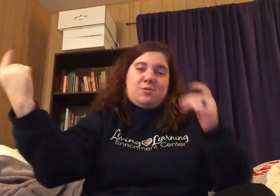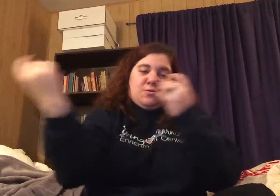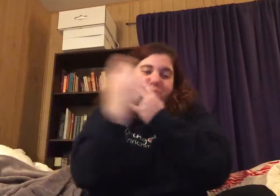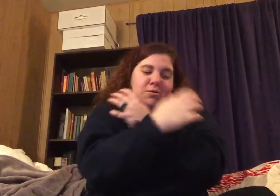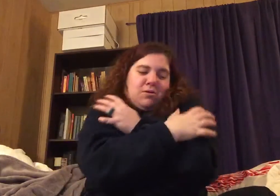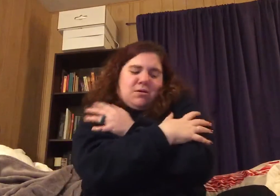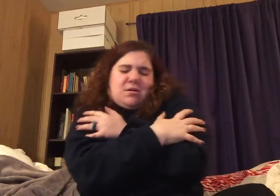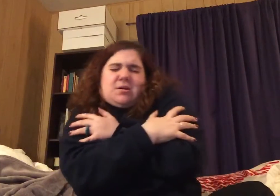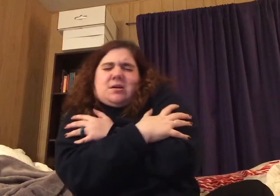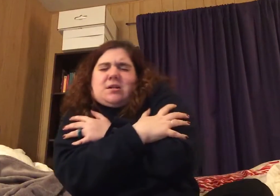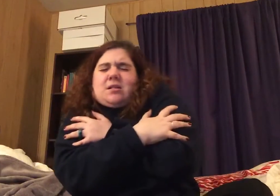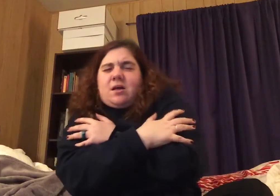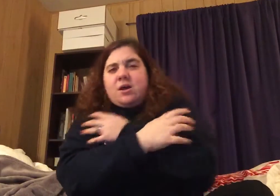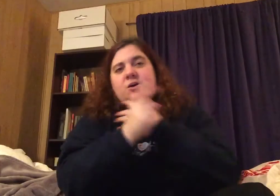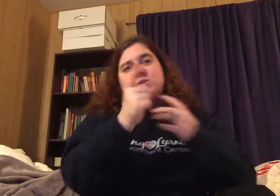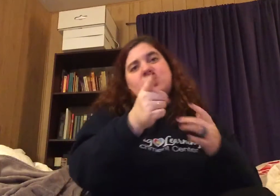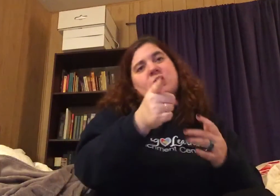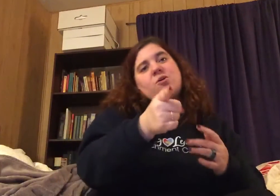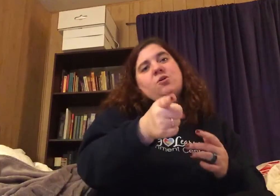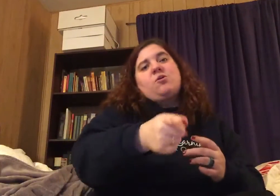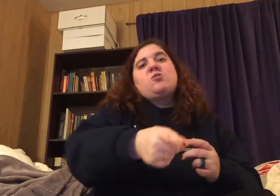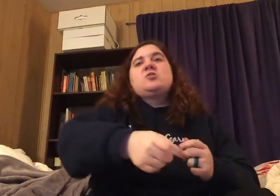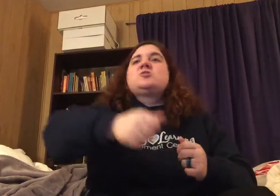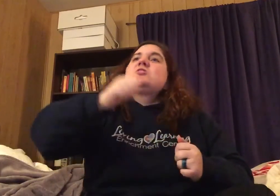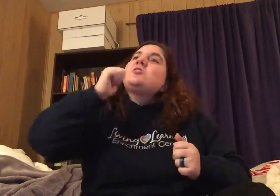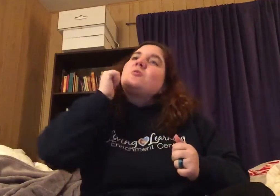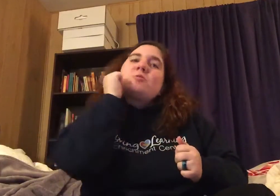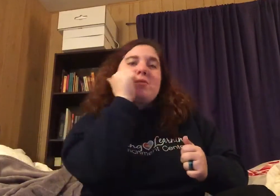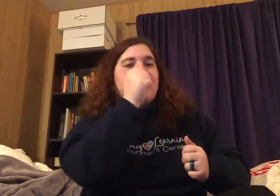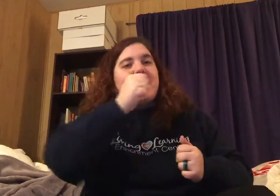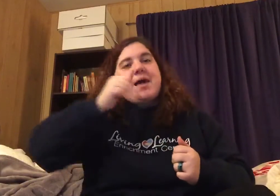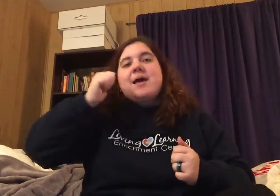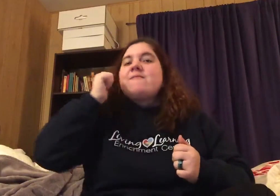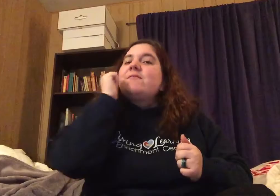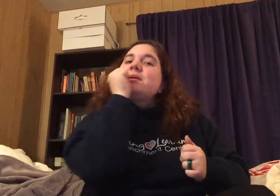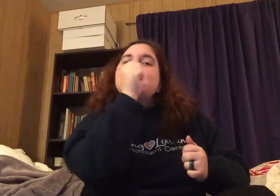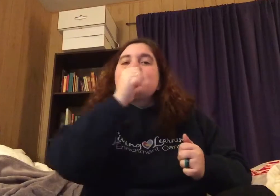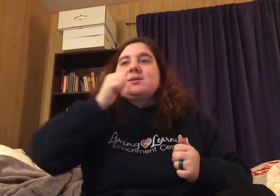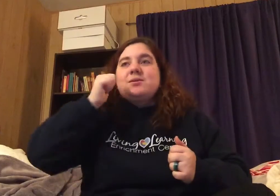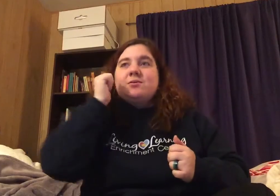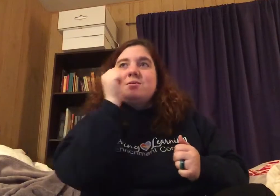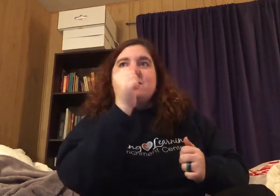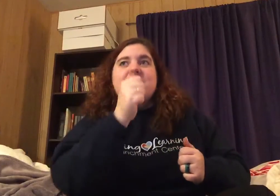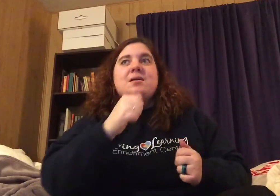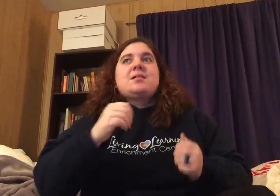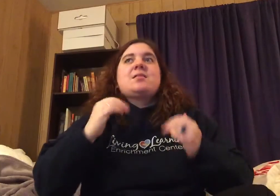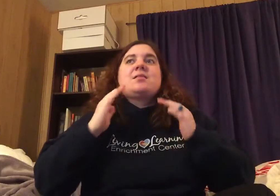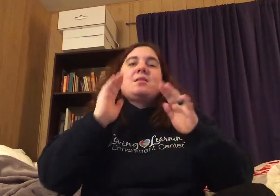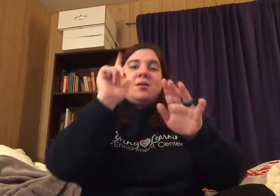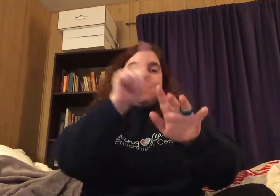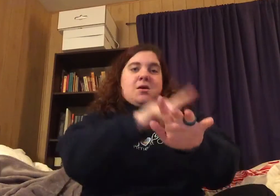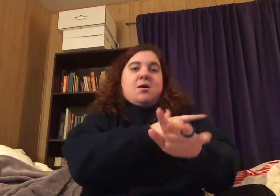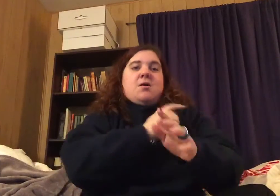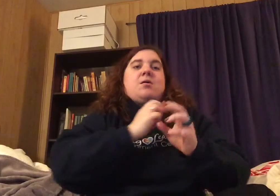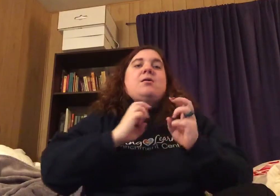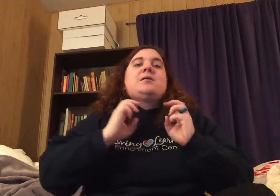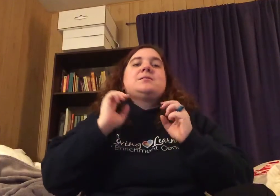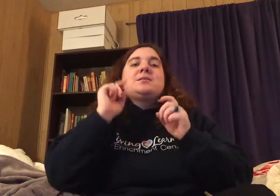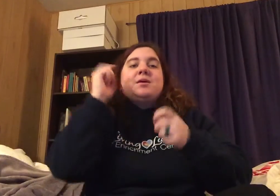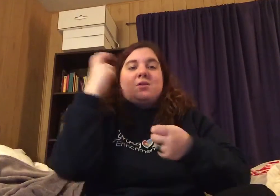one to hold you Every single day I find it